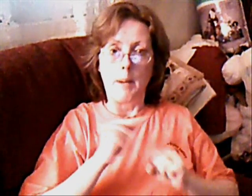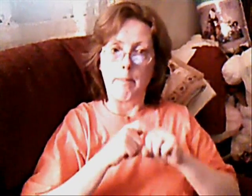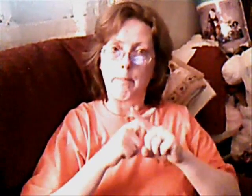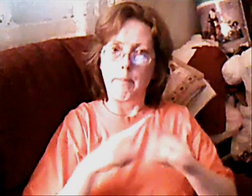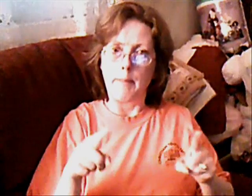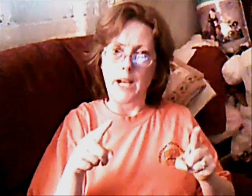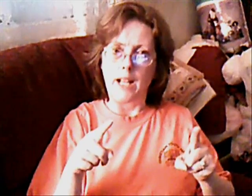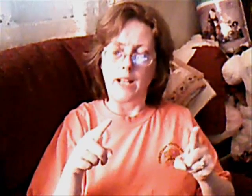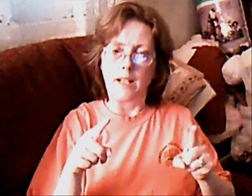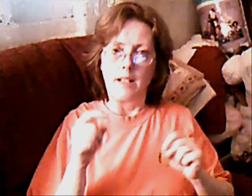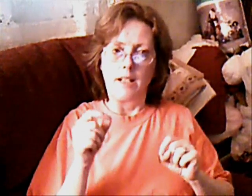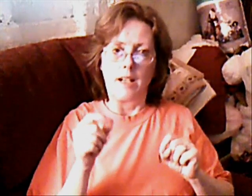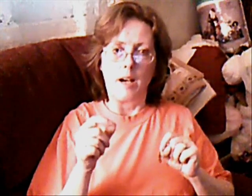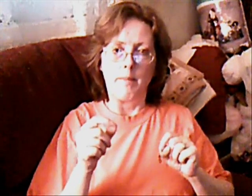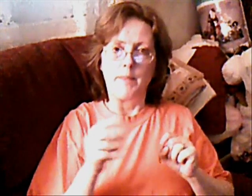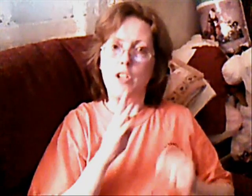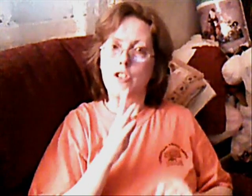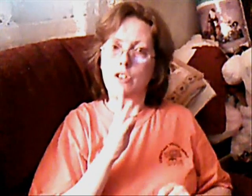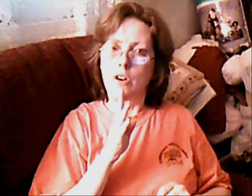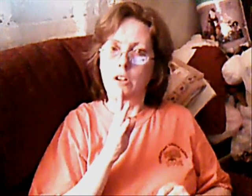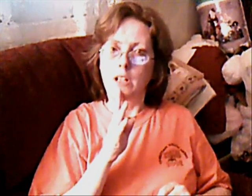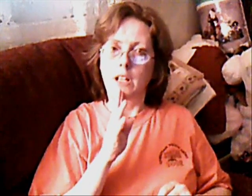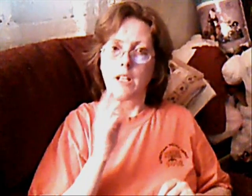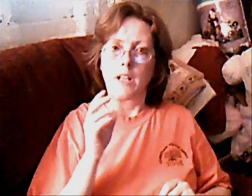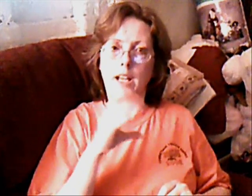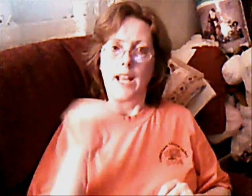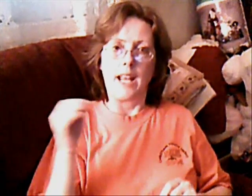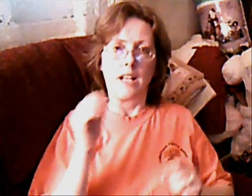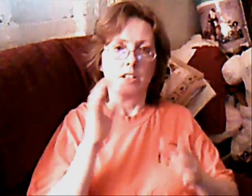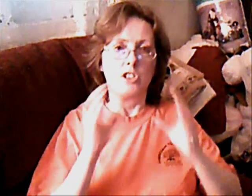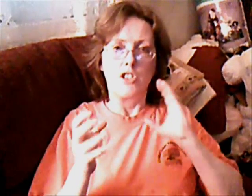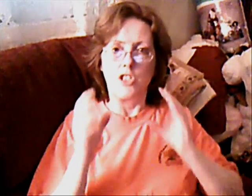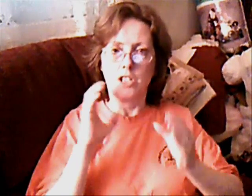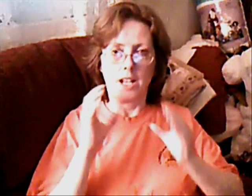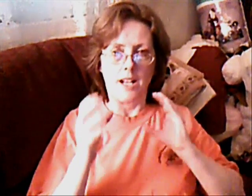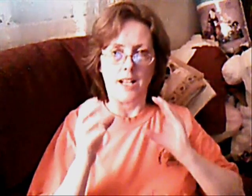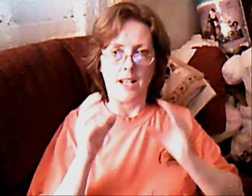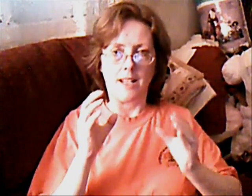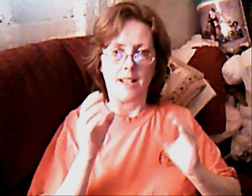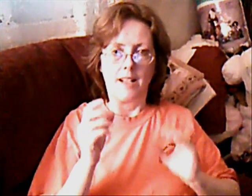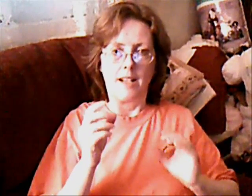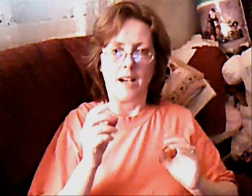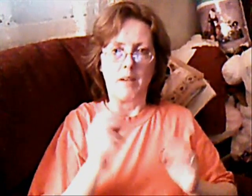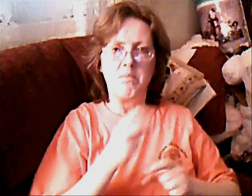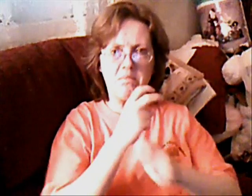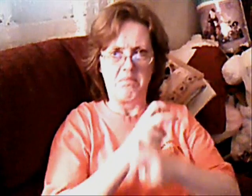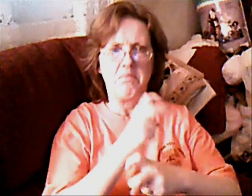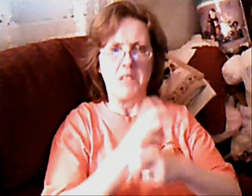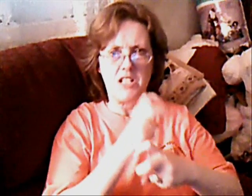My burden gladly bearing,